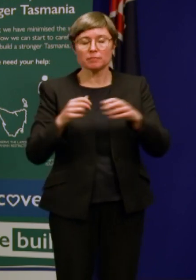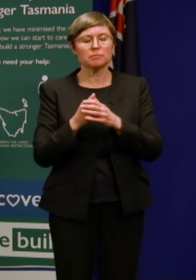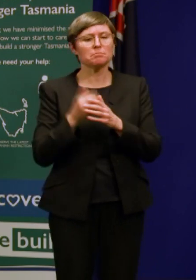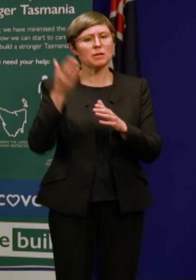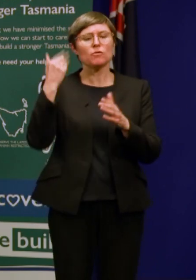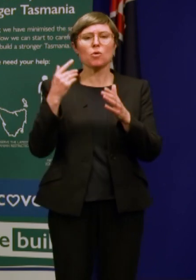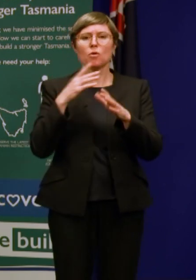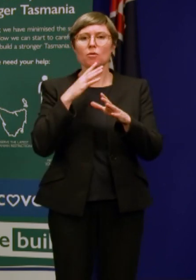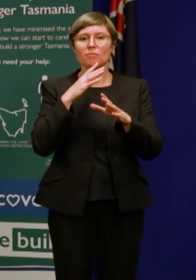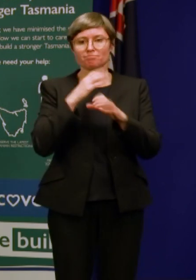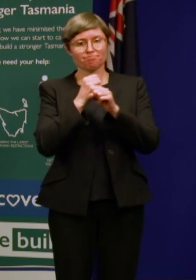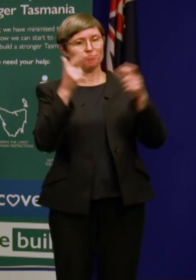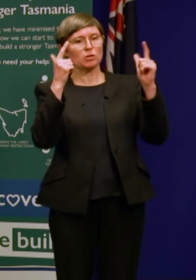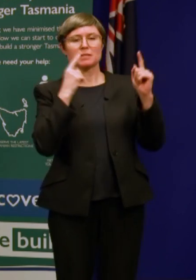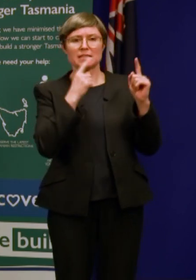for a while.